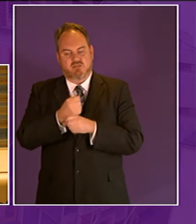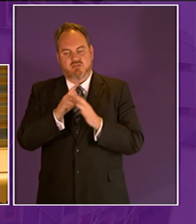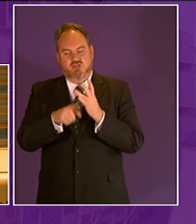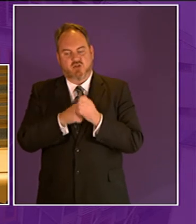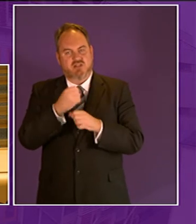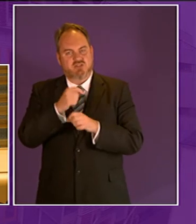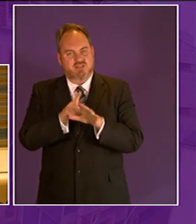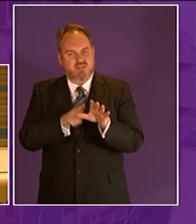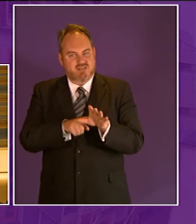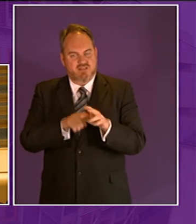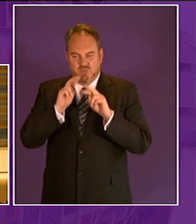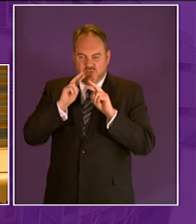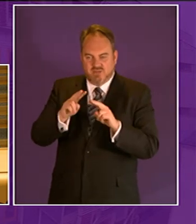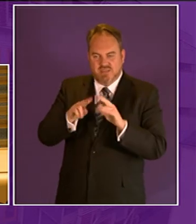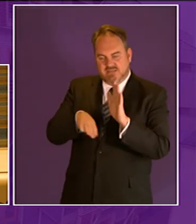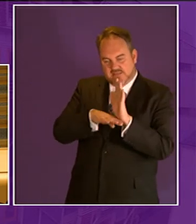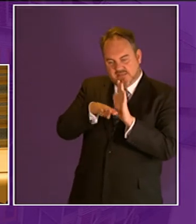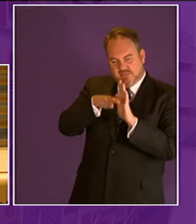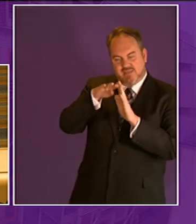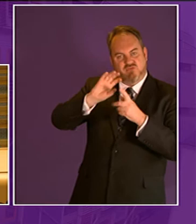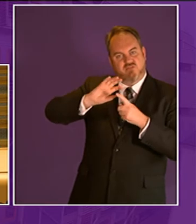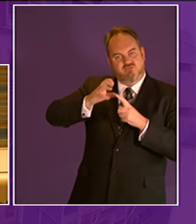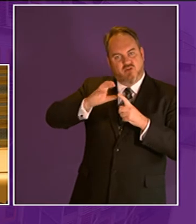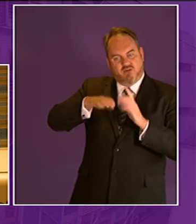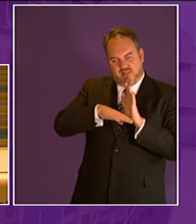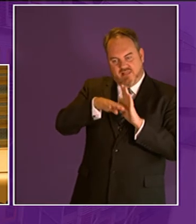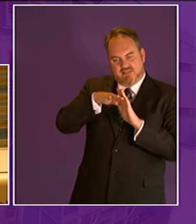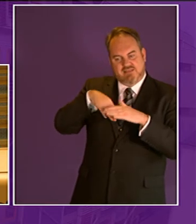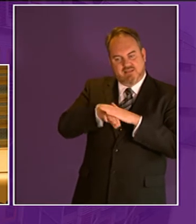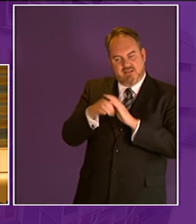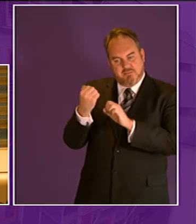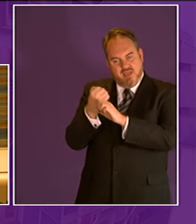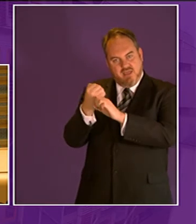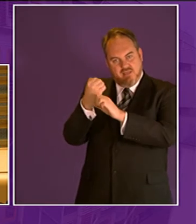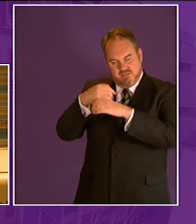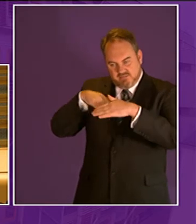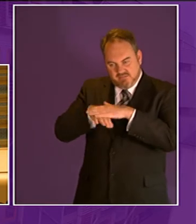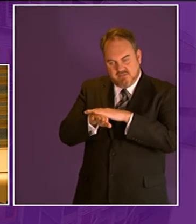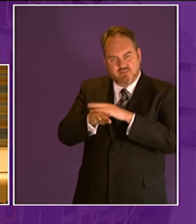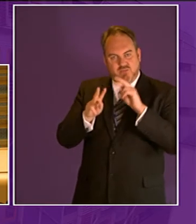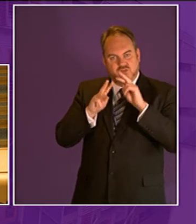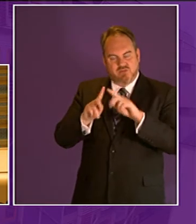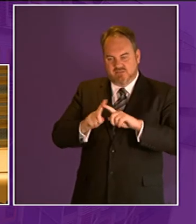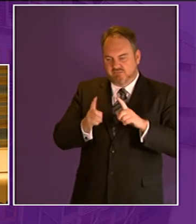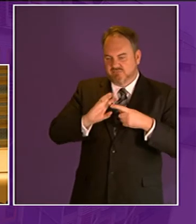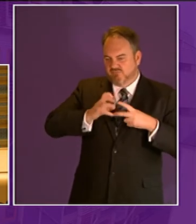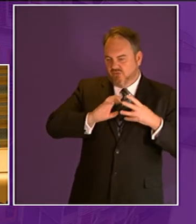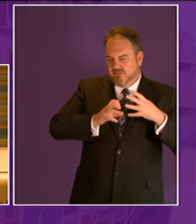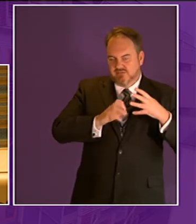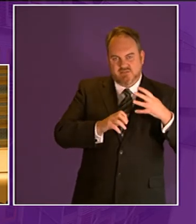intrusions and sedimentary rock layers in the luger mine limestone pavements clints and gregs look it up on google